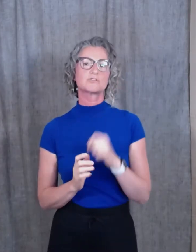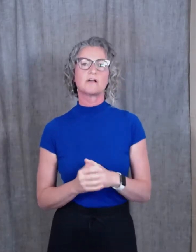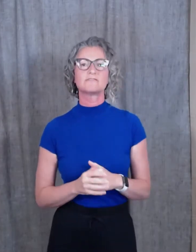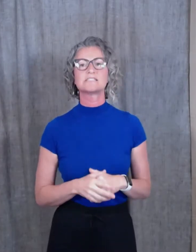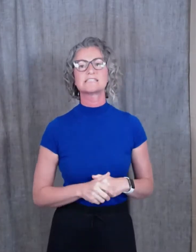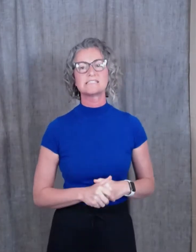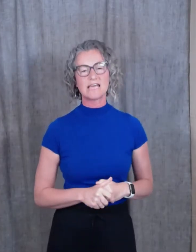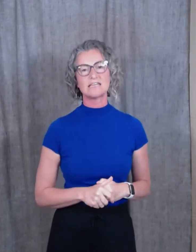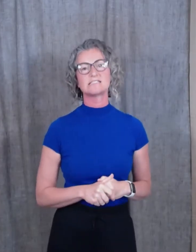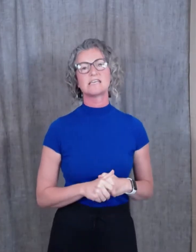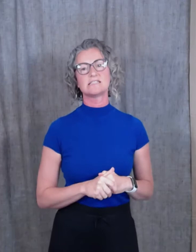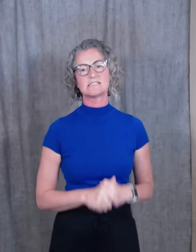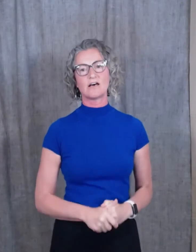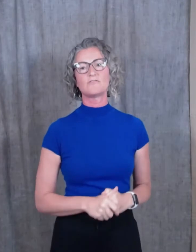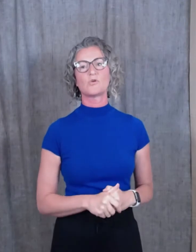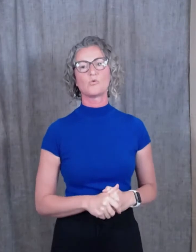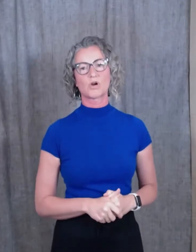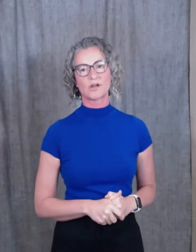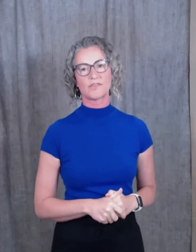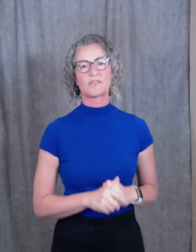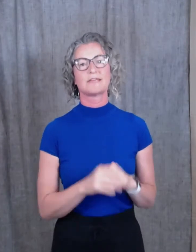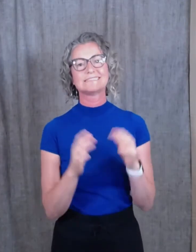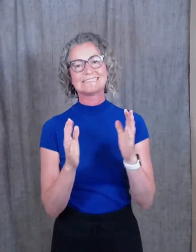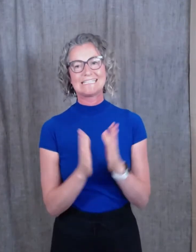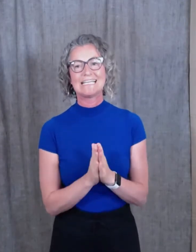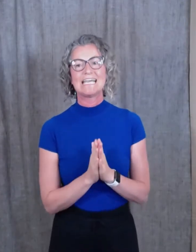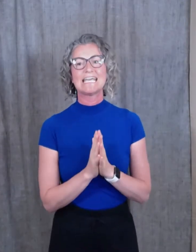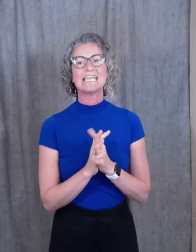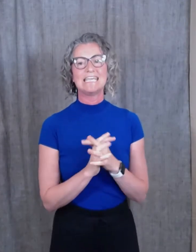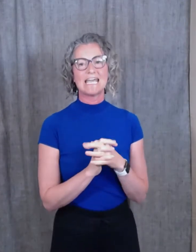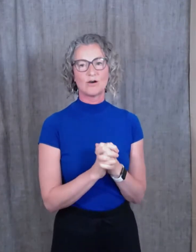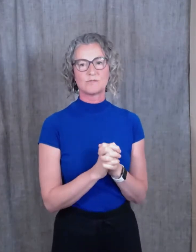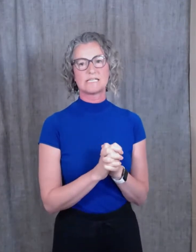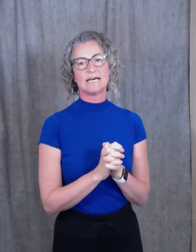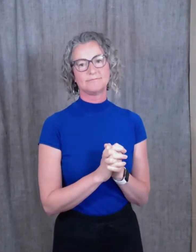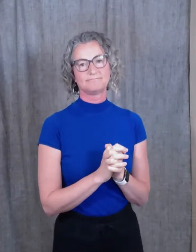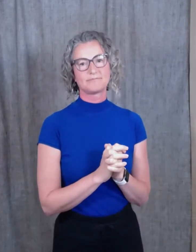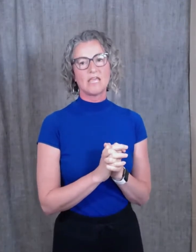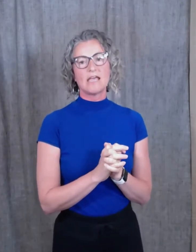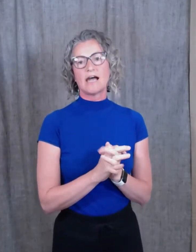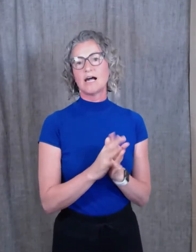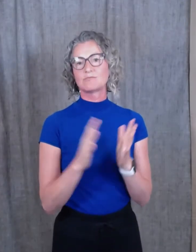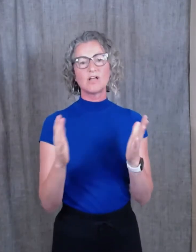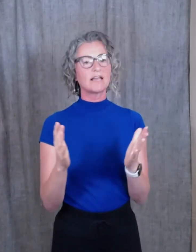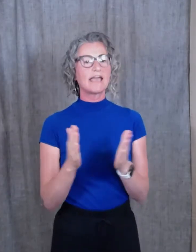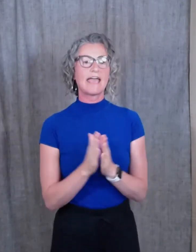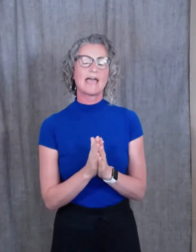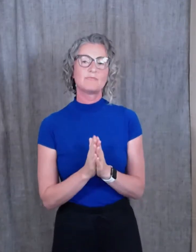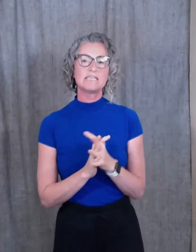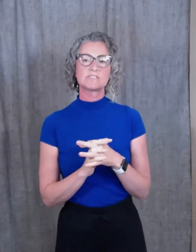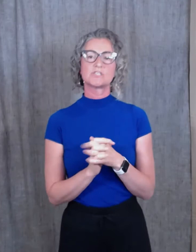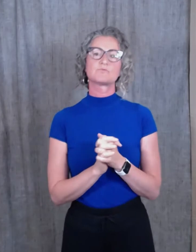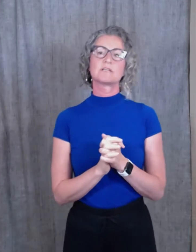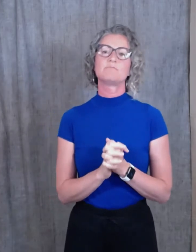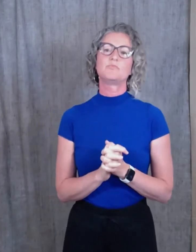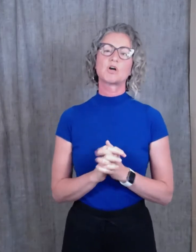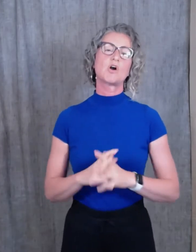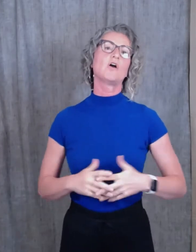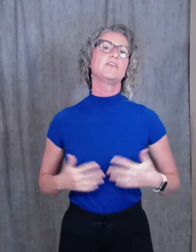of success and self-worth. Yowza. Claudia Hammond has just written a book called The